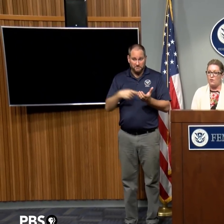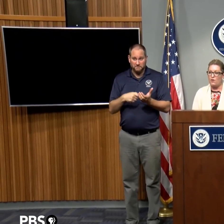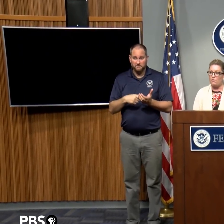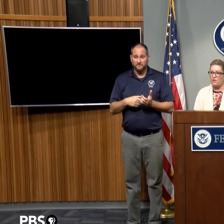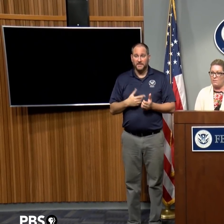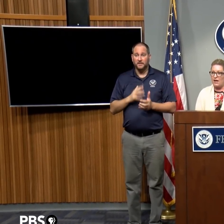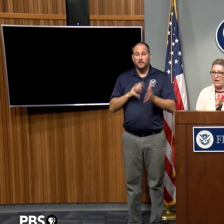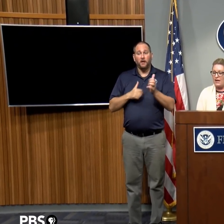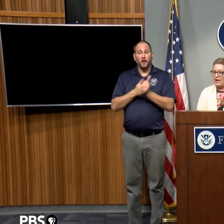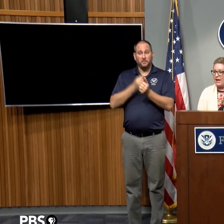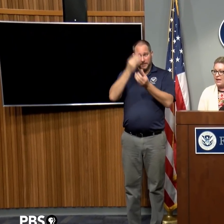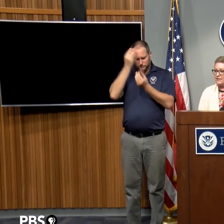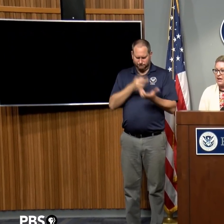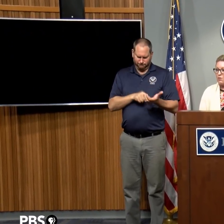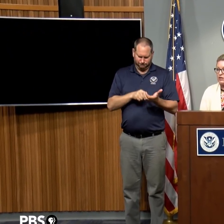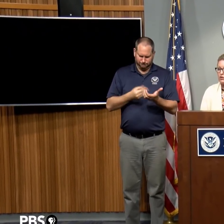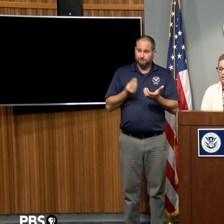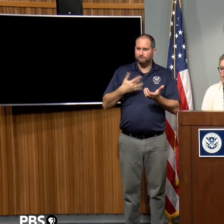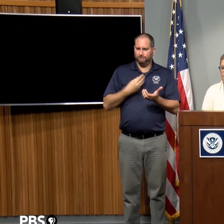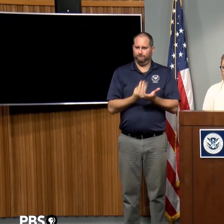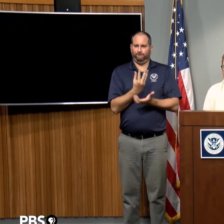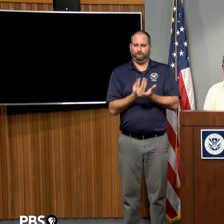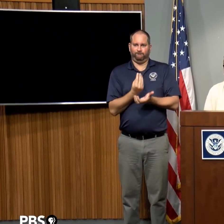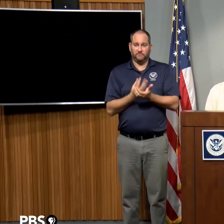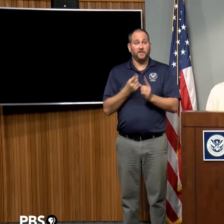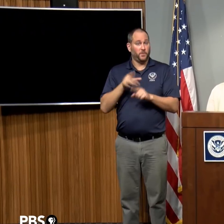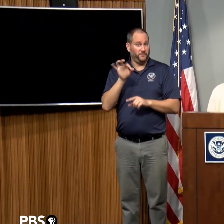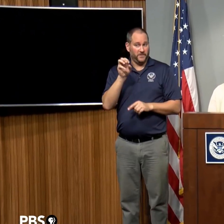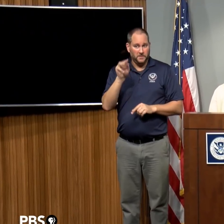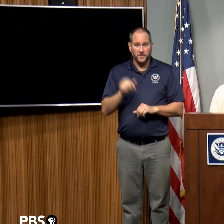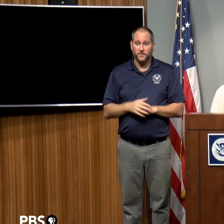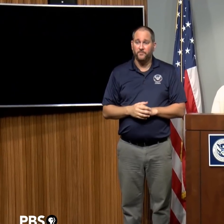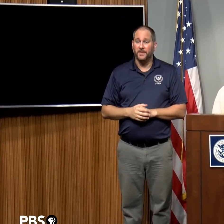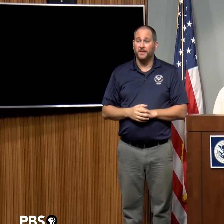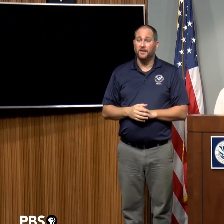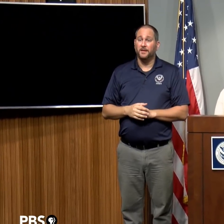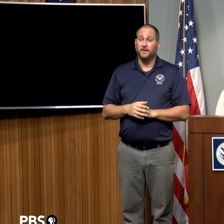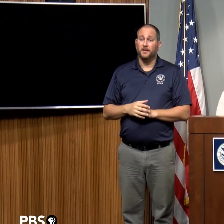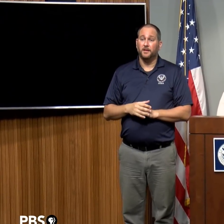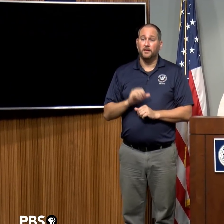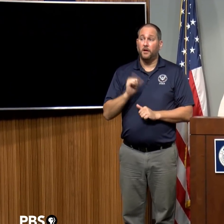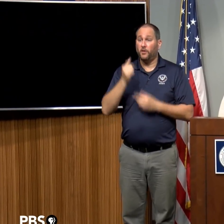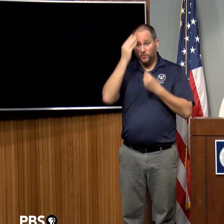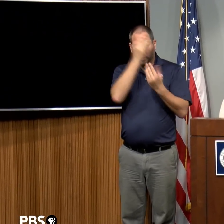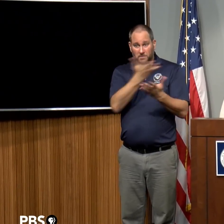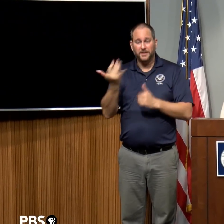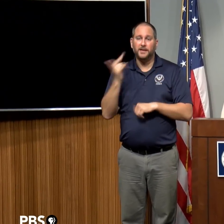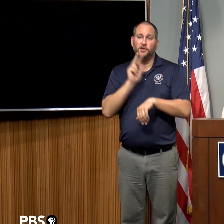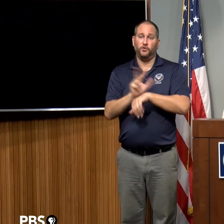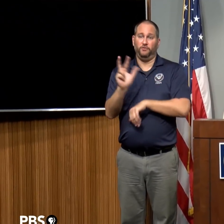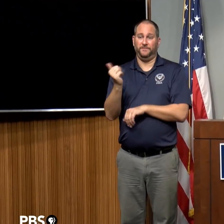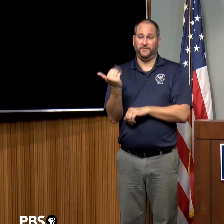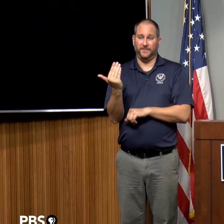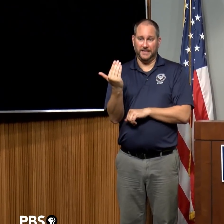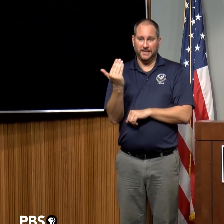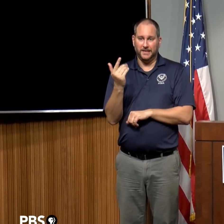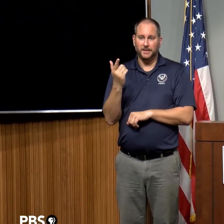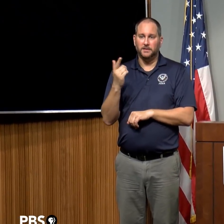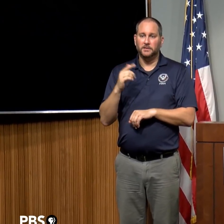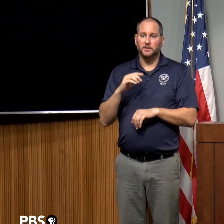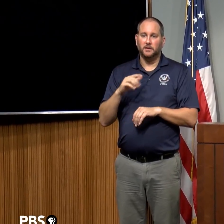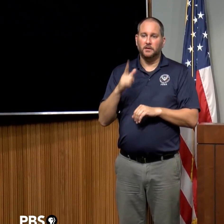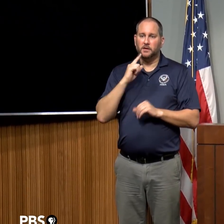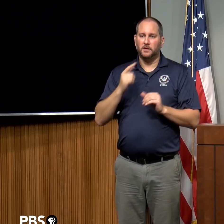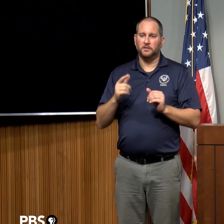uh, from FEMA. And, uh, we do plan on having a telephonic update today at 315, and, again, another press brief tomorrow morning at